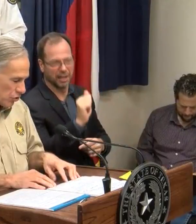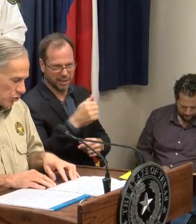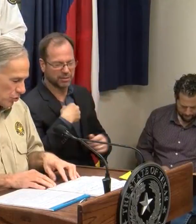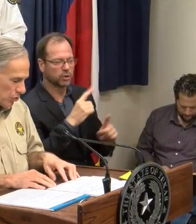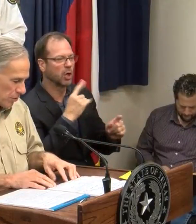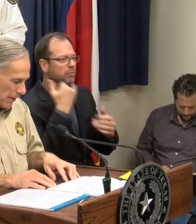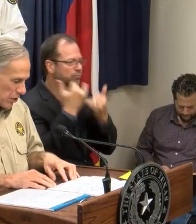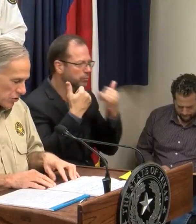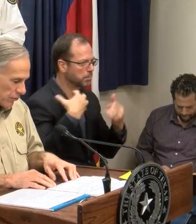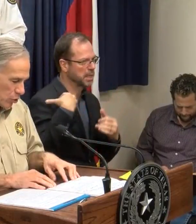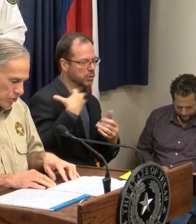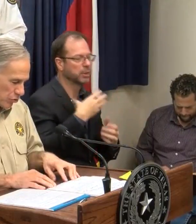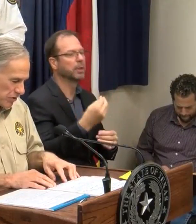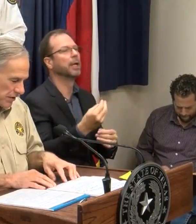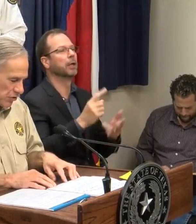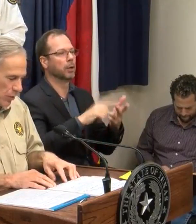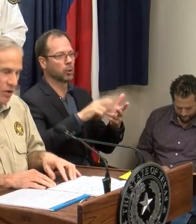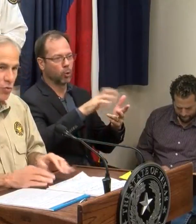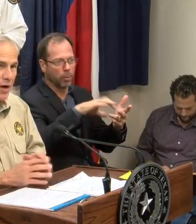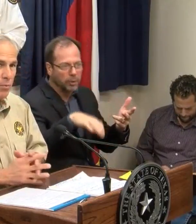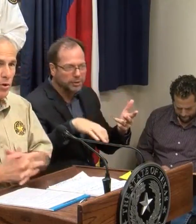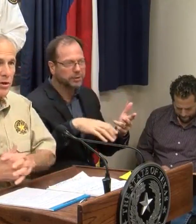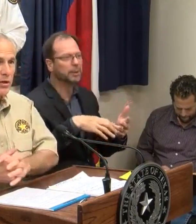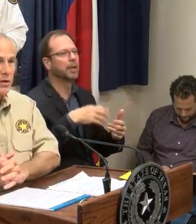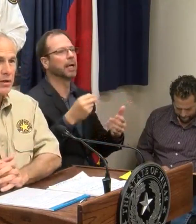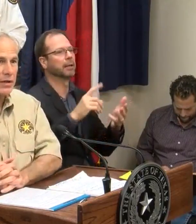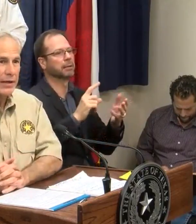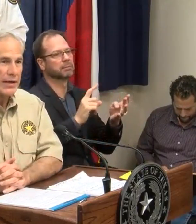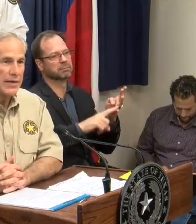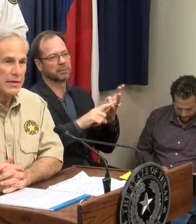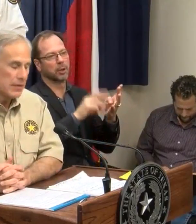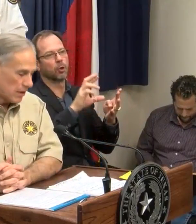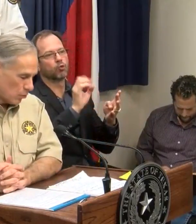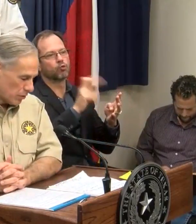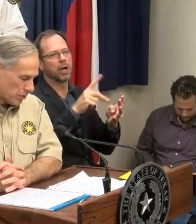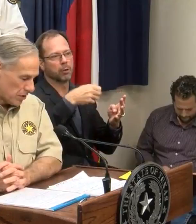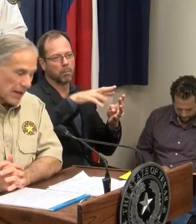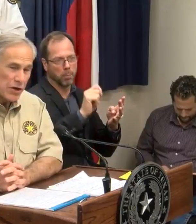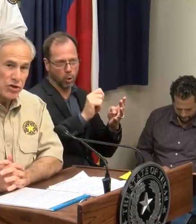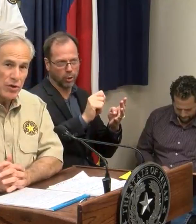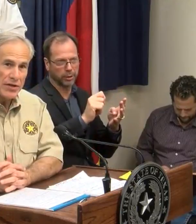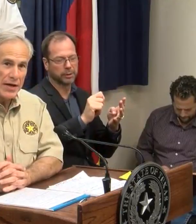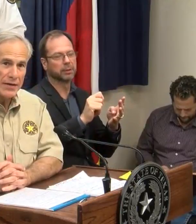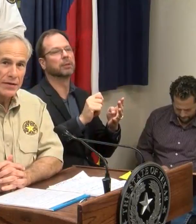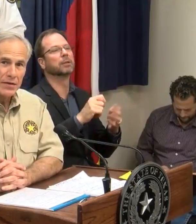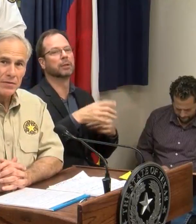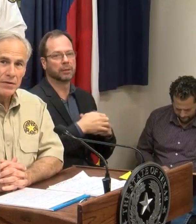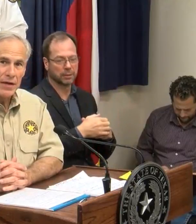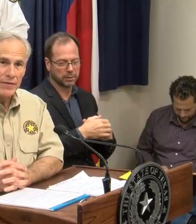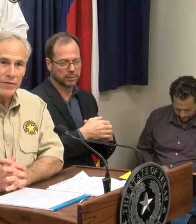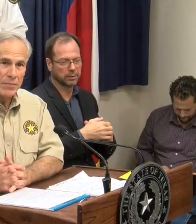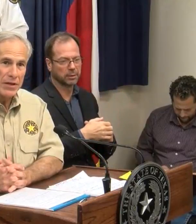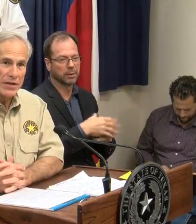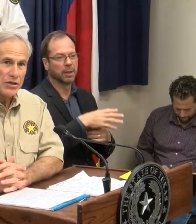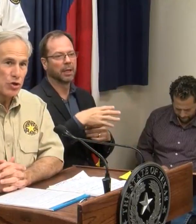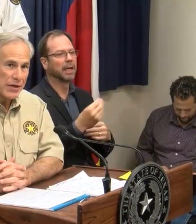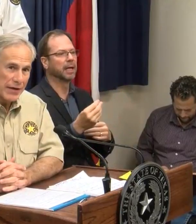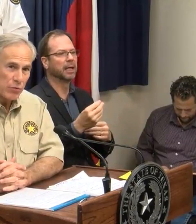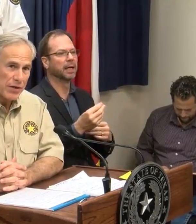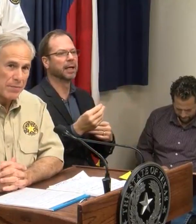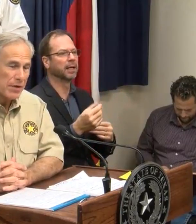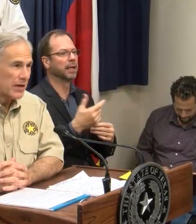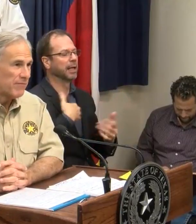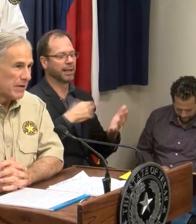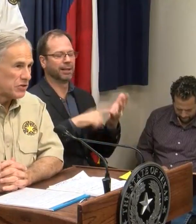calls to the mayors of Corpus Christi as well as Rockport, and with the latter two, I did not have the ability to